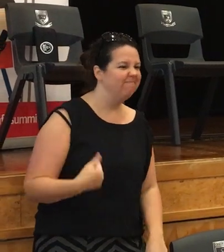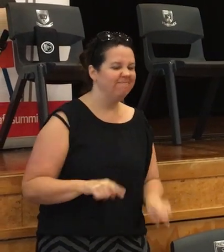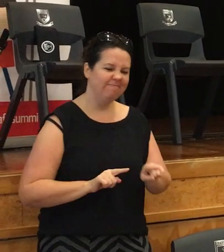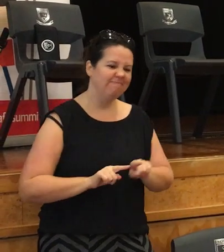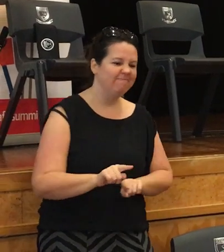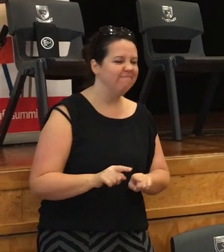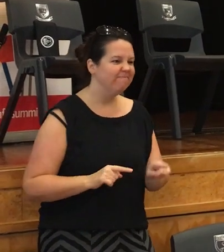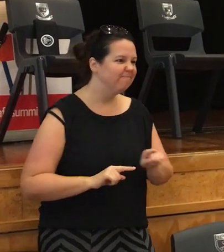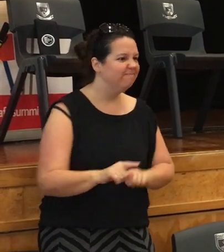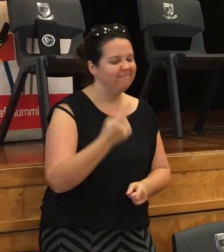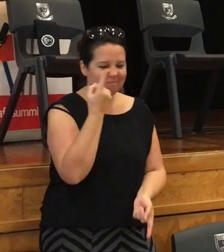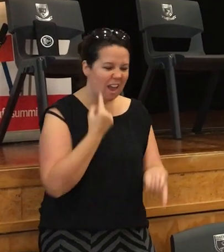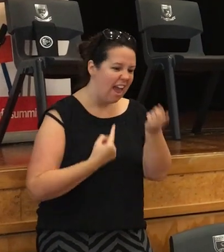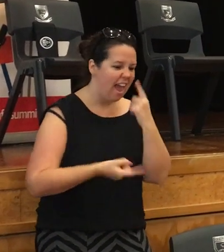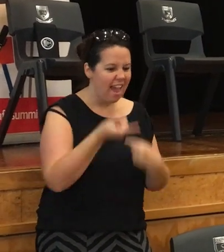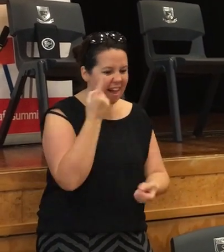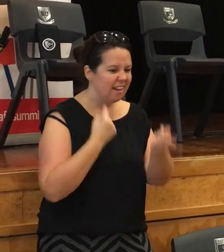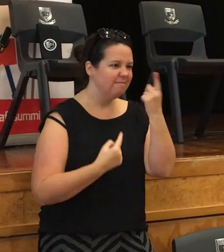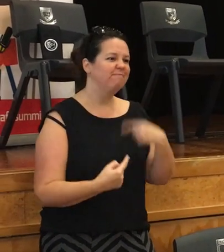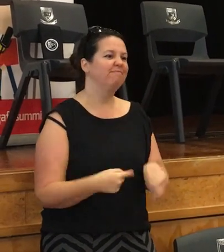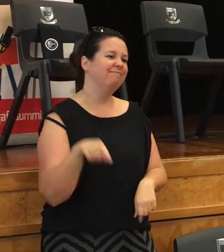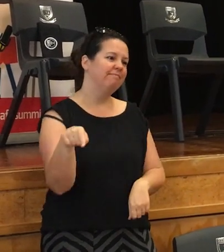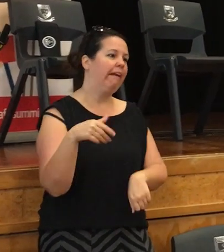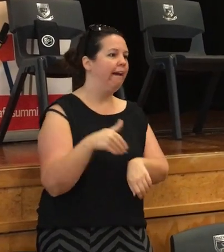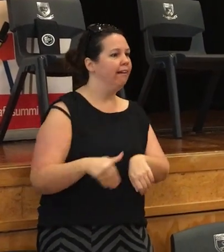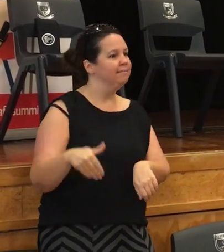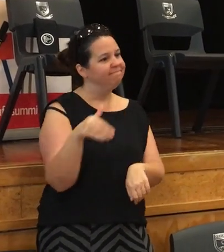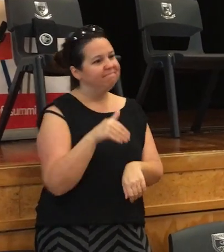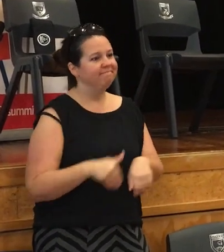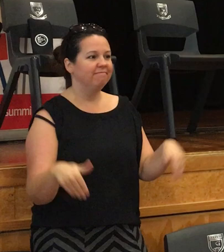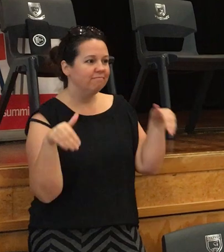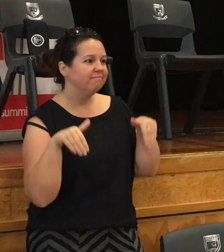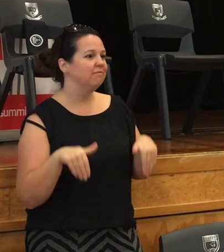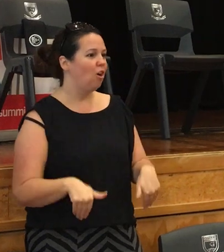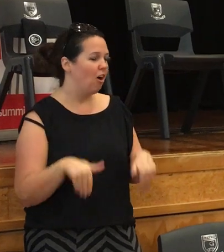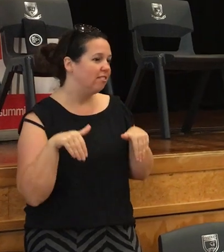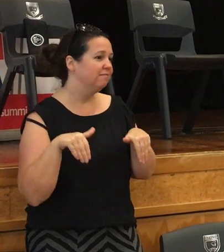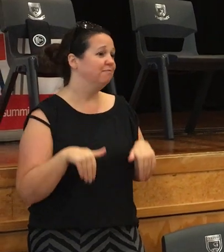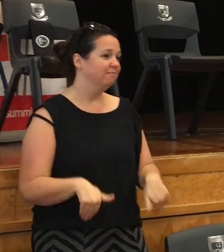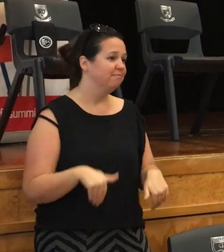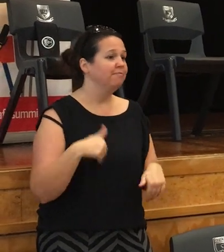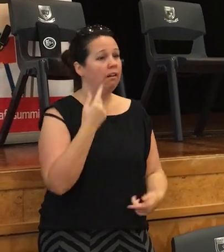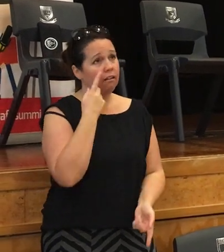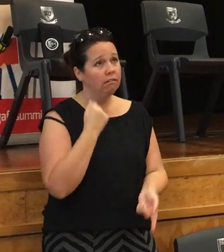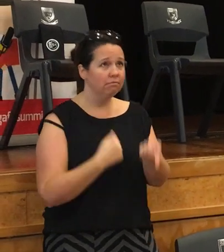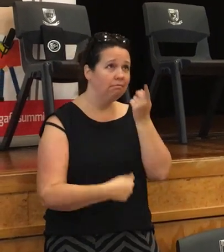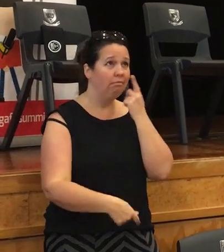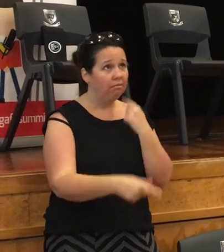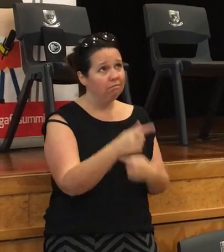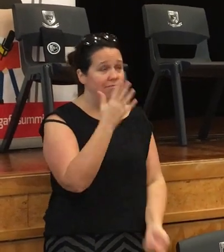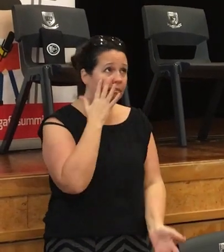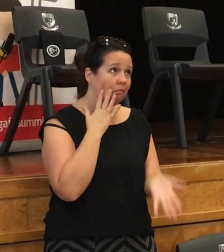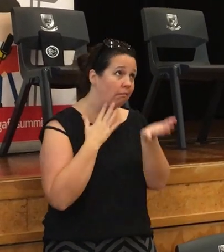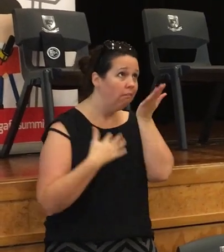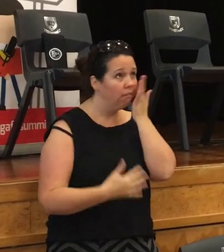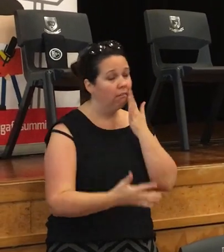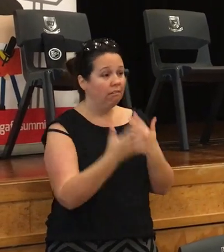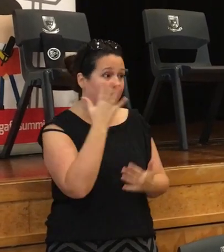Crap me all the time You ain't nothing but a hound dog Crap me all the time